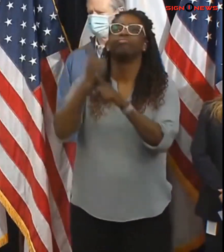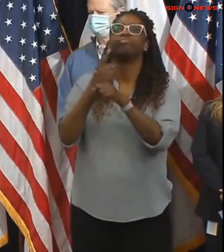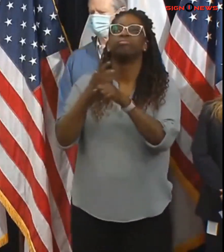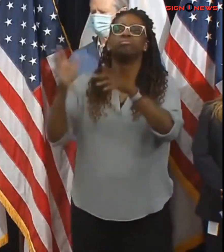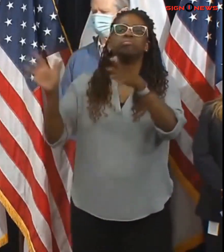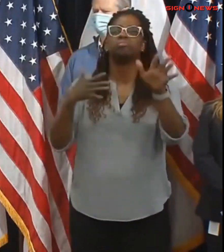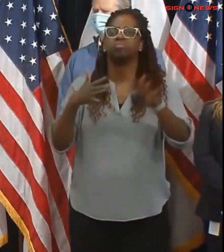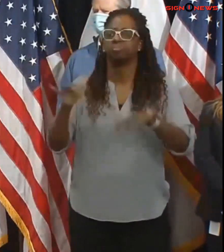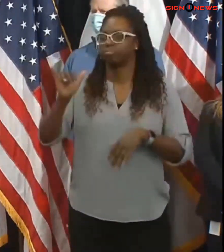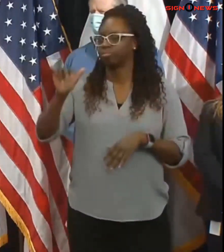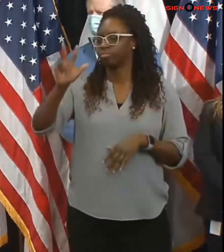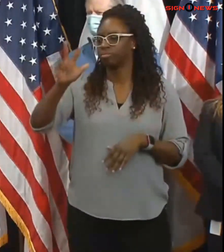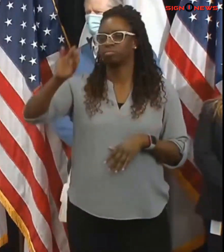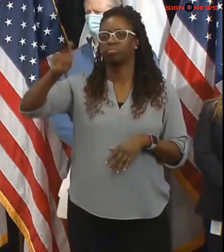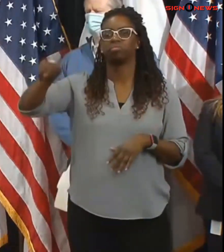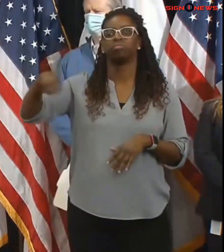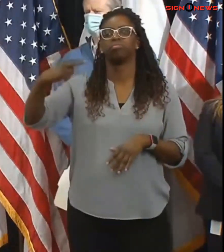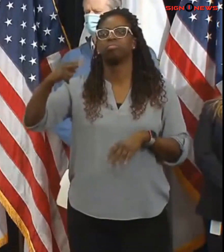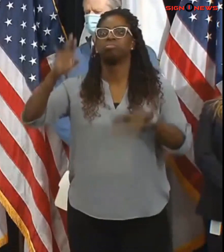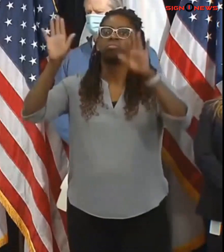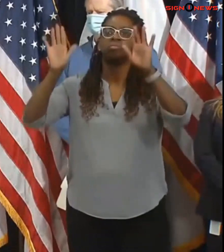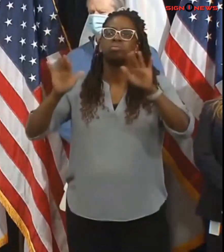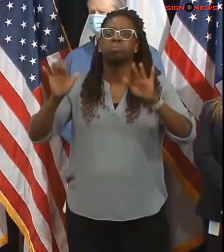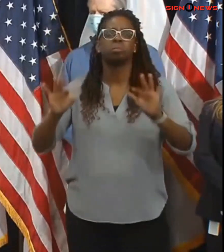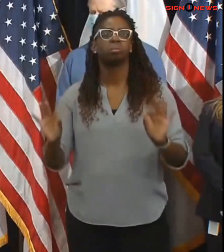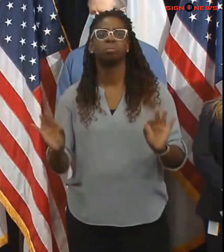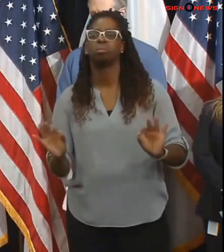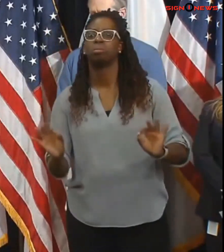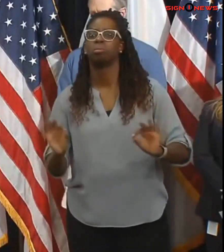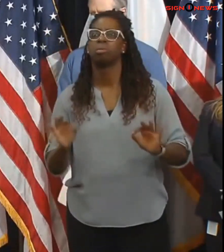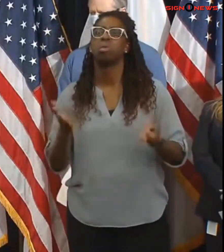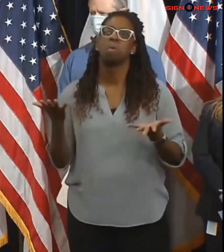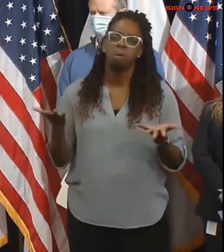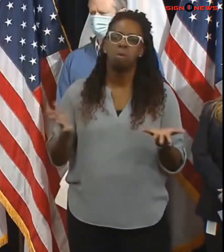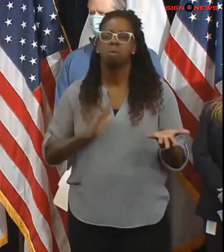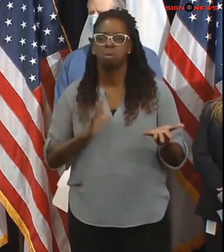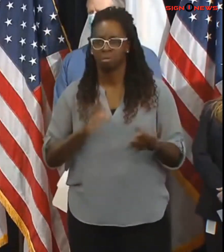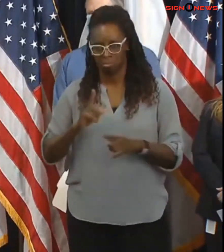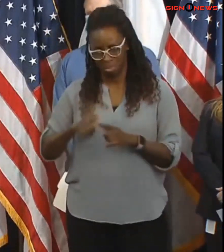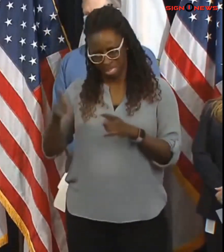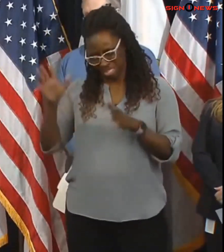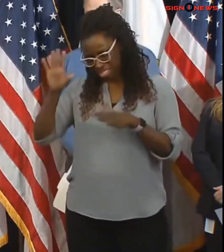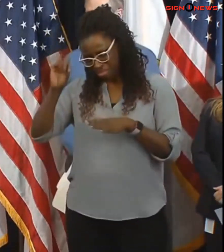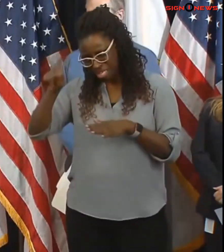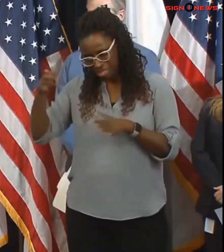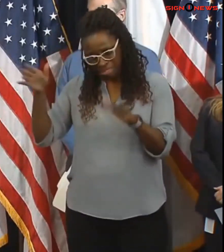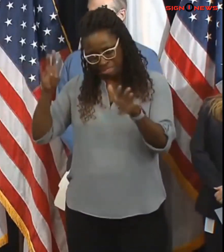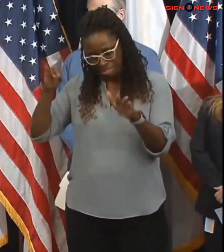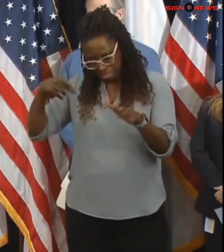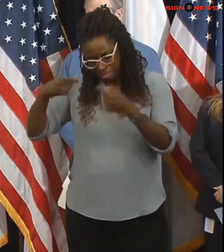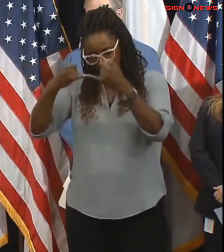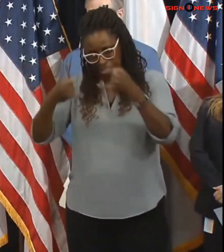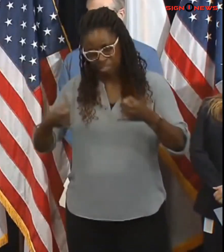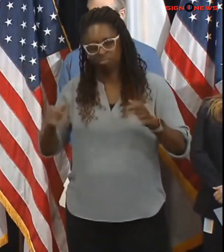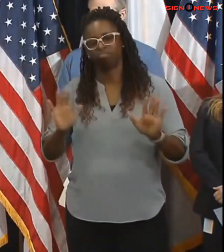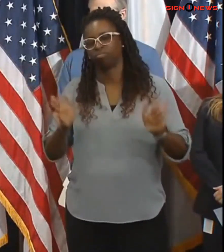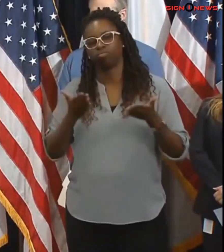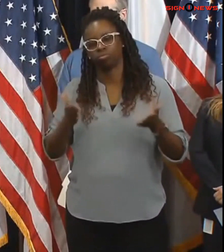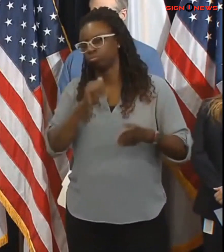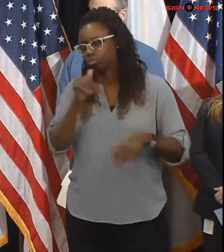on the roadways and the snow is not at whiteout levels crews will be able to get up in the bucket trucks and begin making these restoration efforts it is going to be